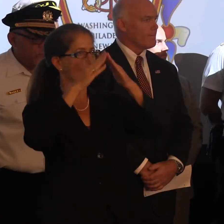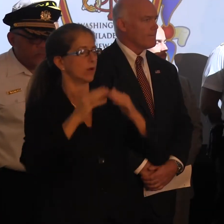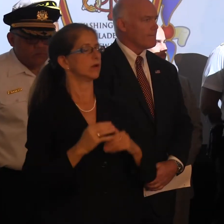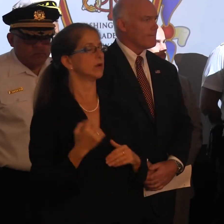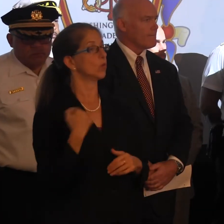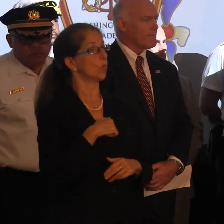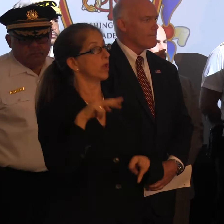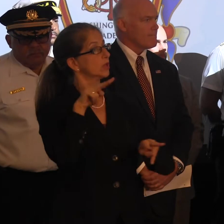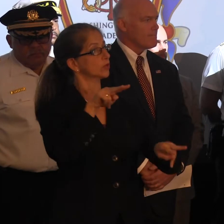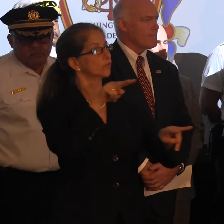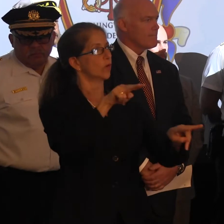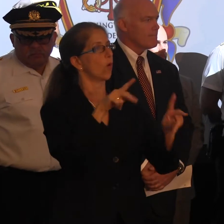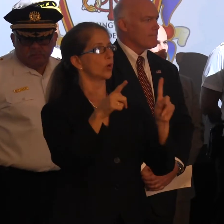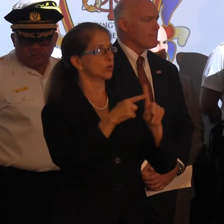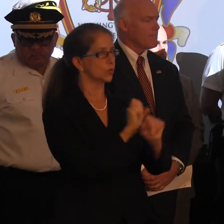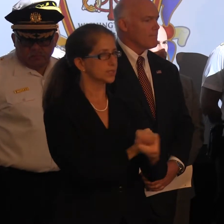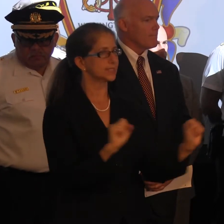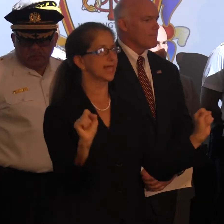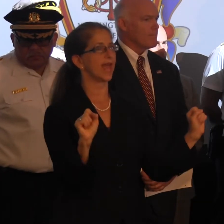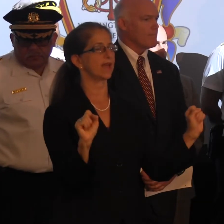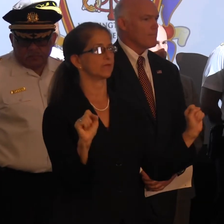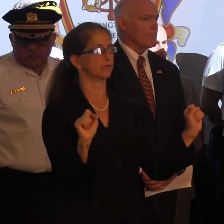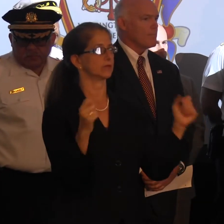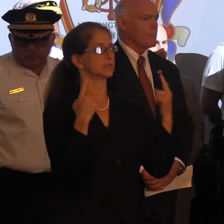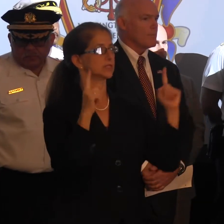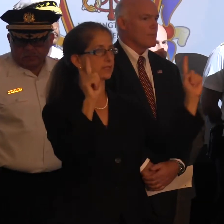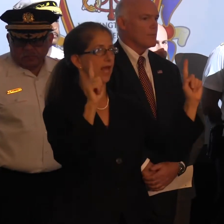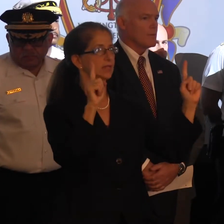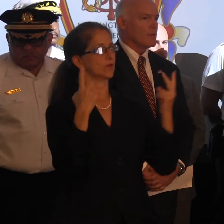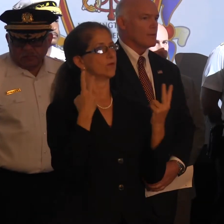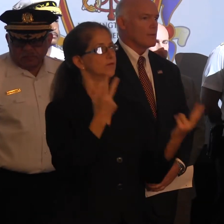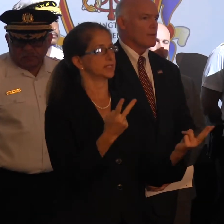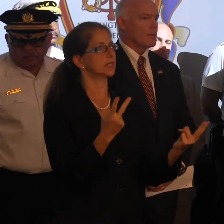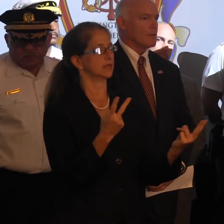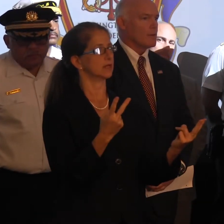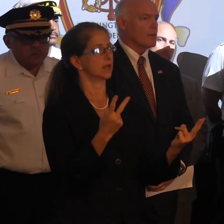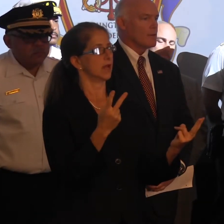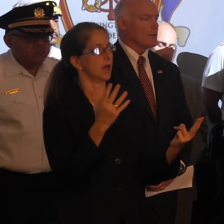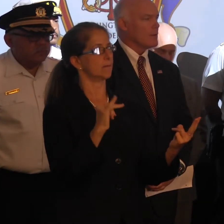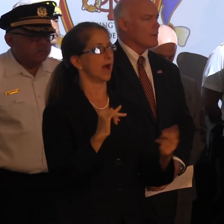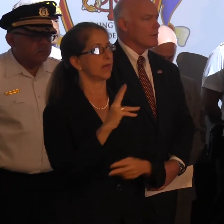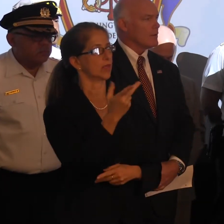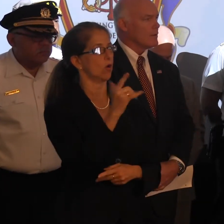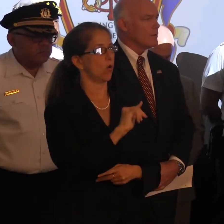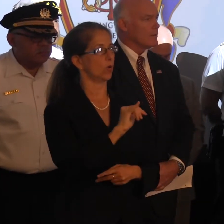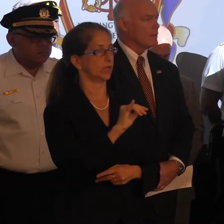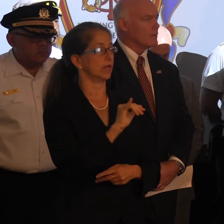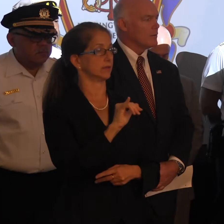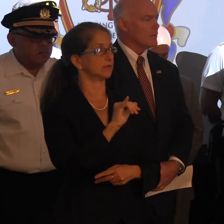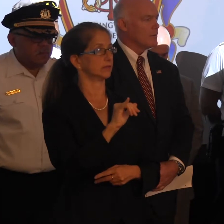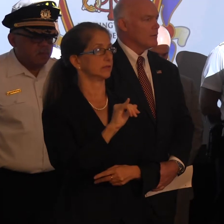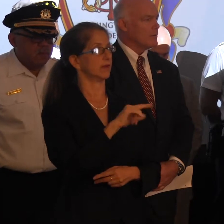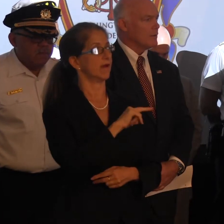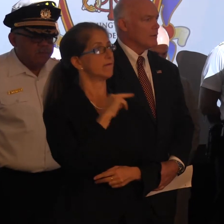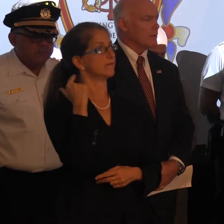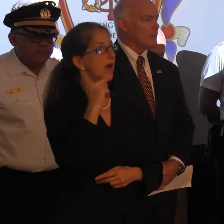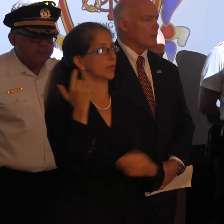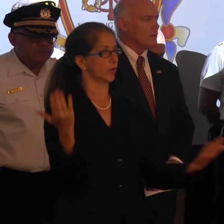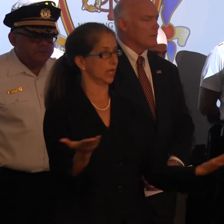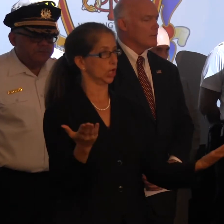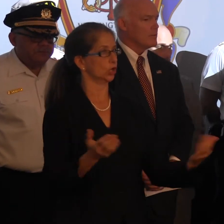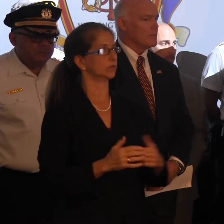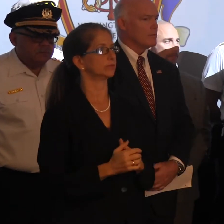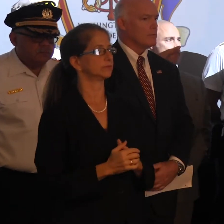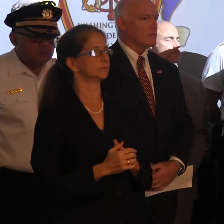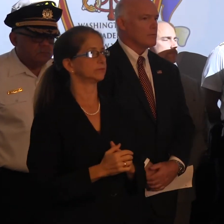look forward to a safe and successful visit by the Holy Father here. As you've heard many